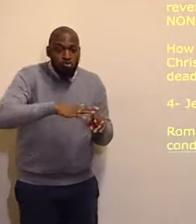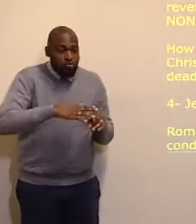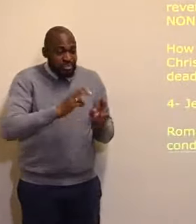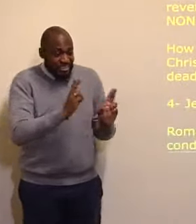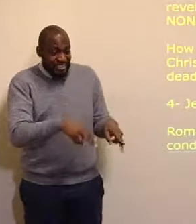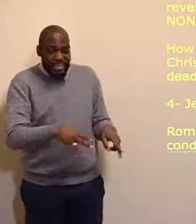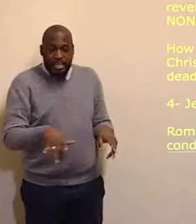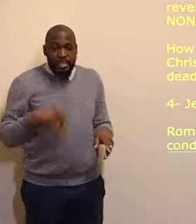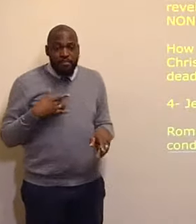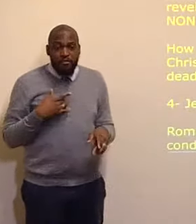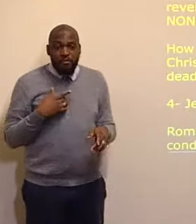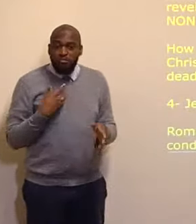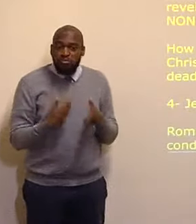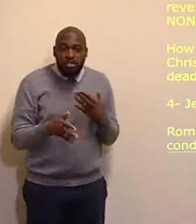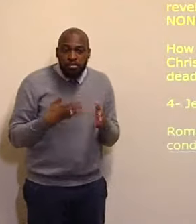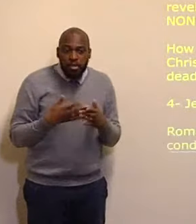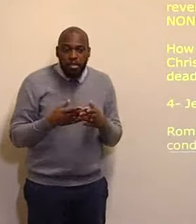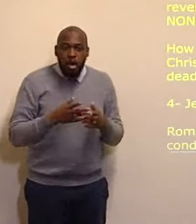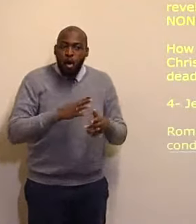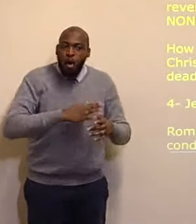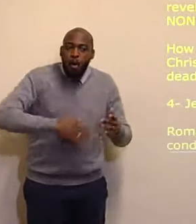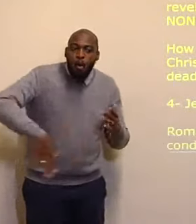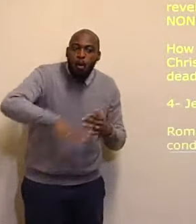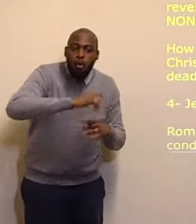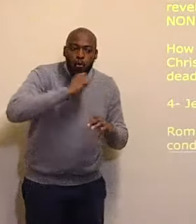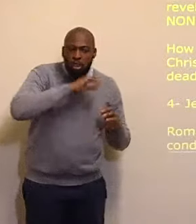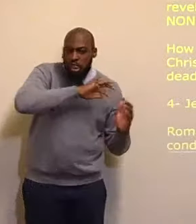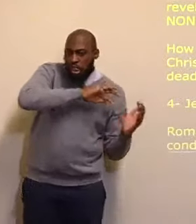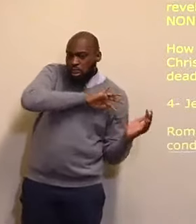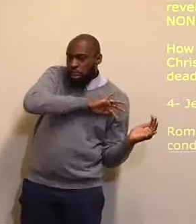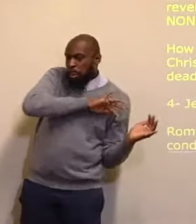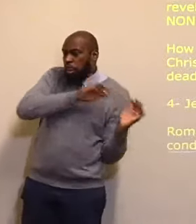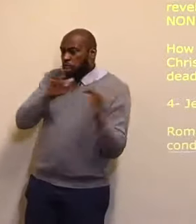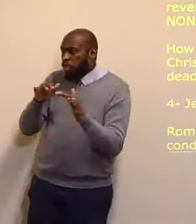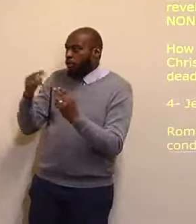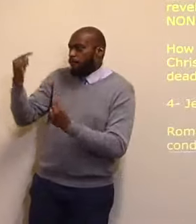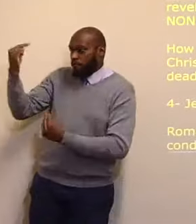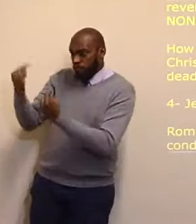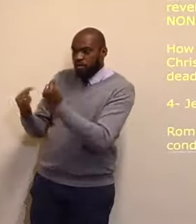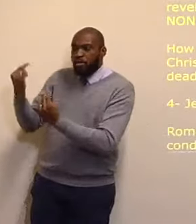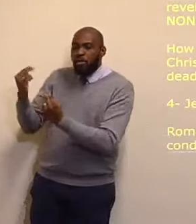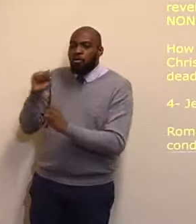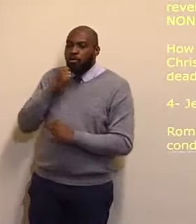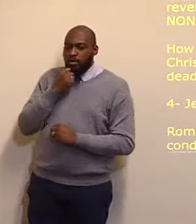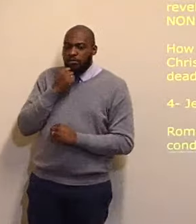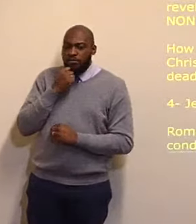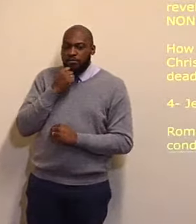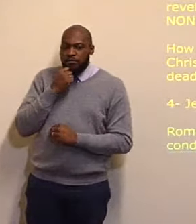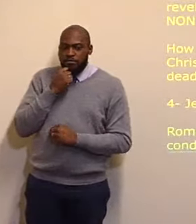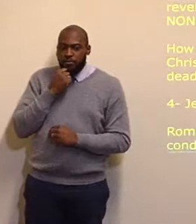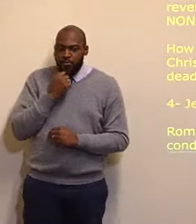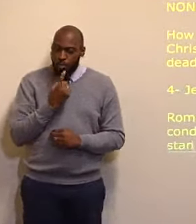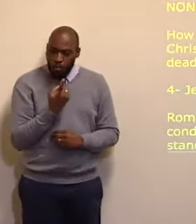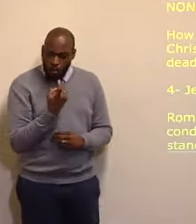Everyone, will appear for him. And look, one last thing, before I close. In verse 43,